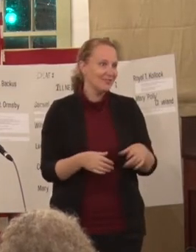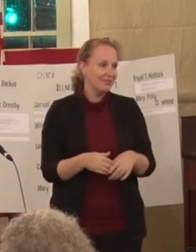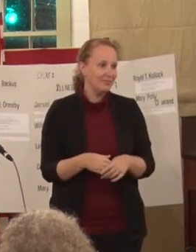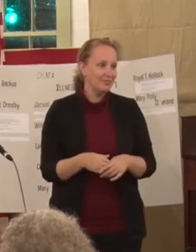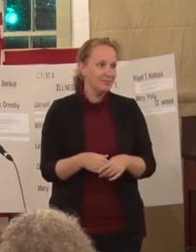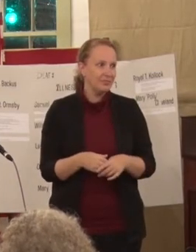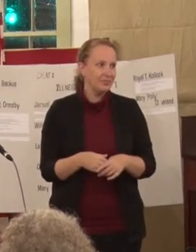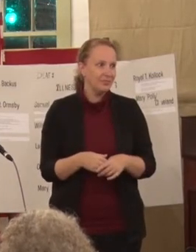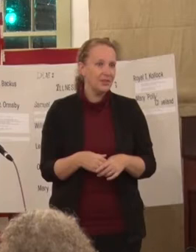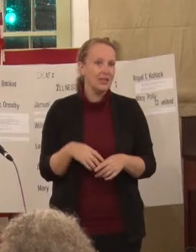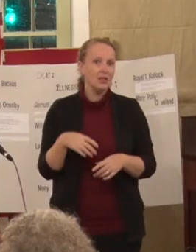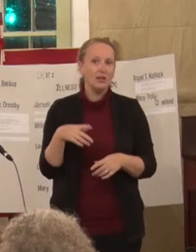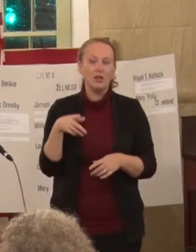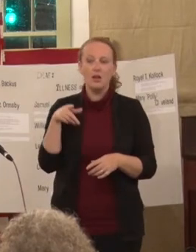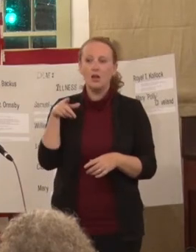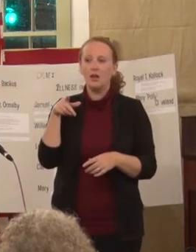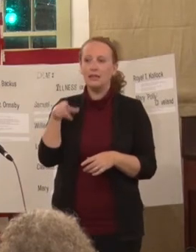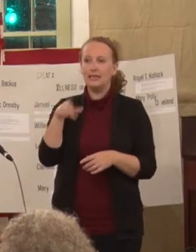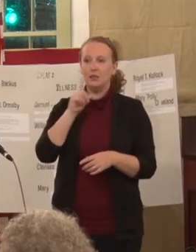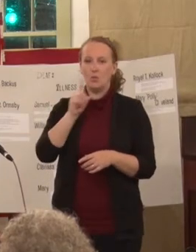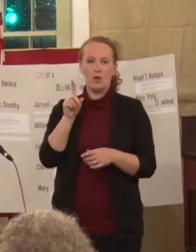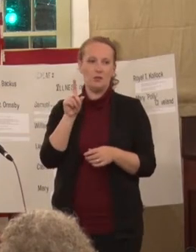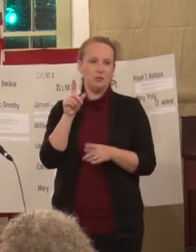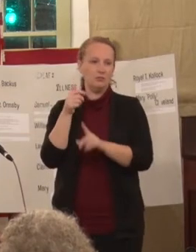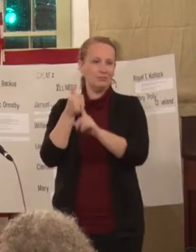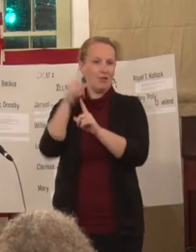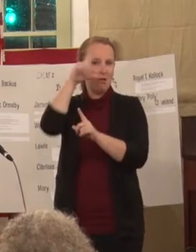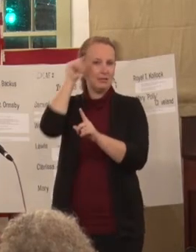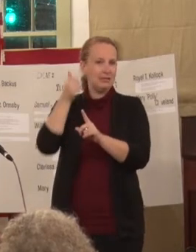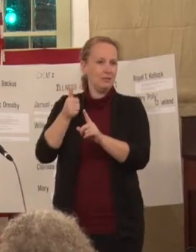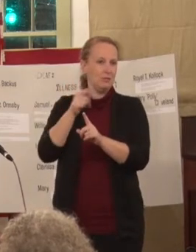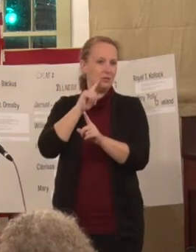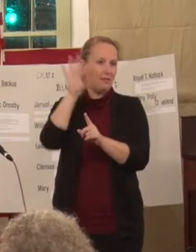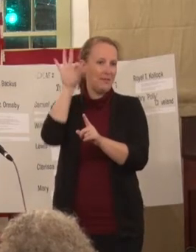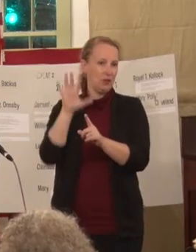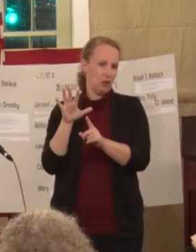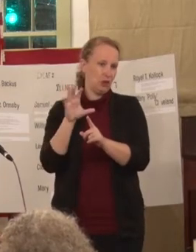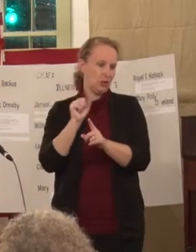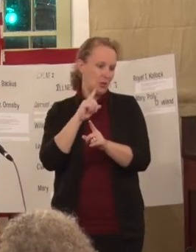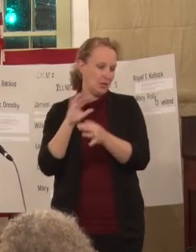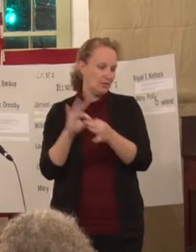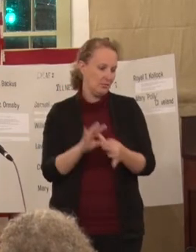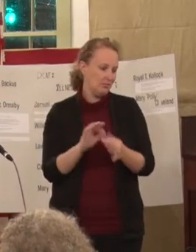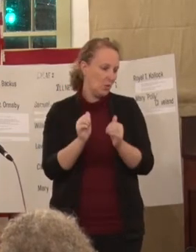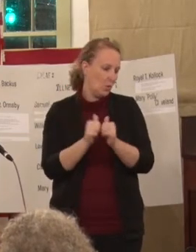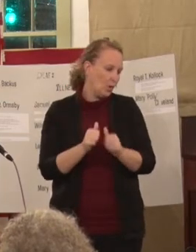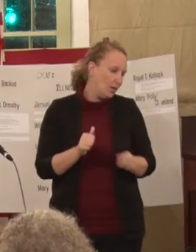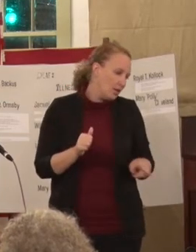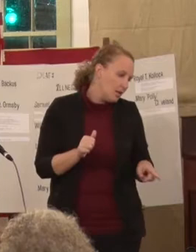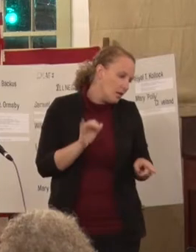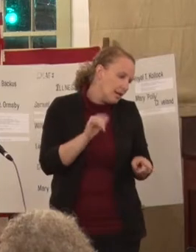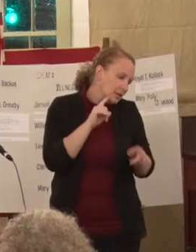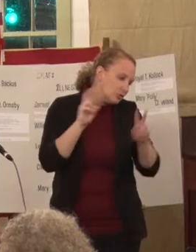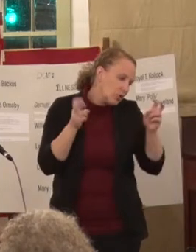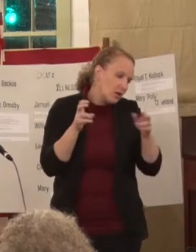He's minister. So, you can go through these as well. Oh, I'd like to add something. When you said minister,